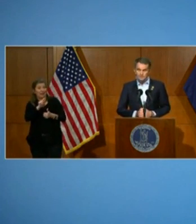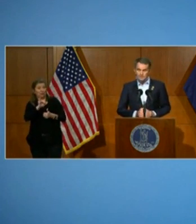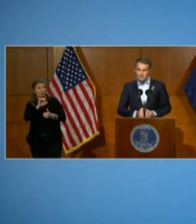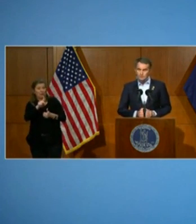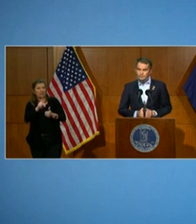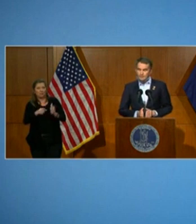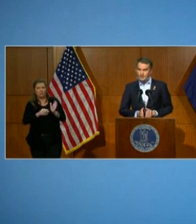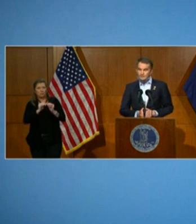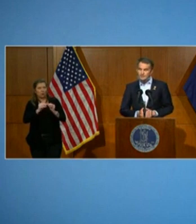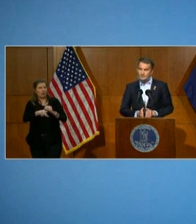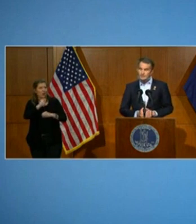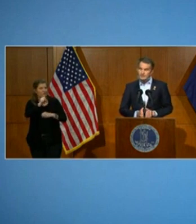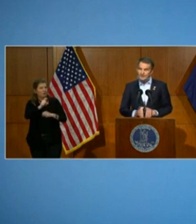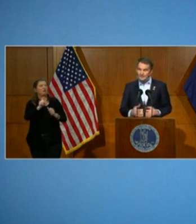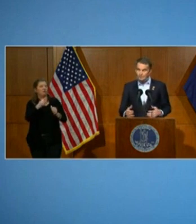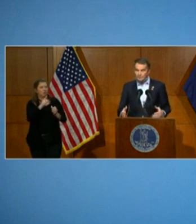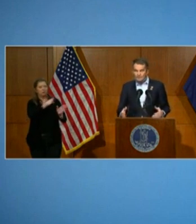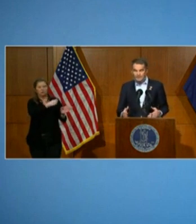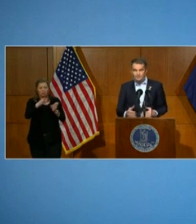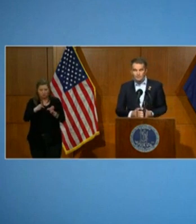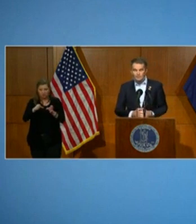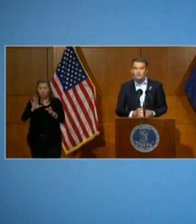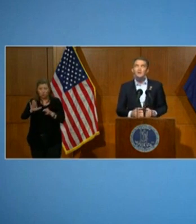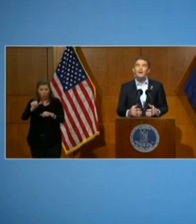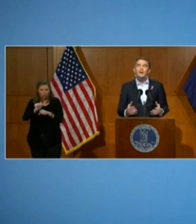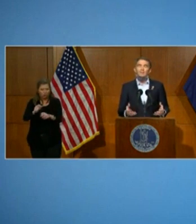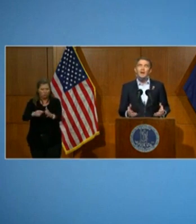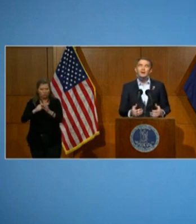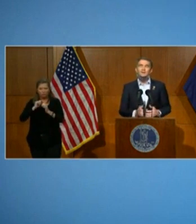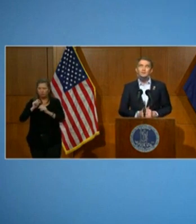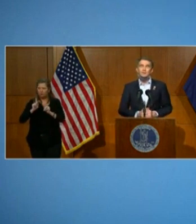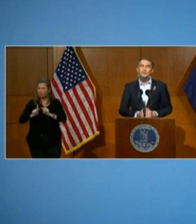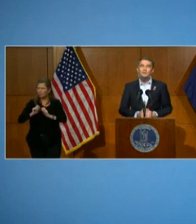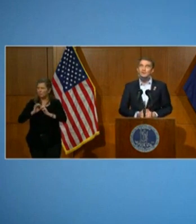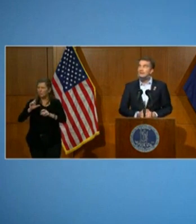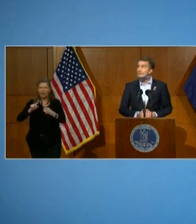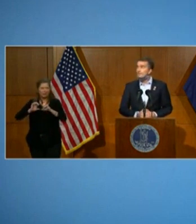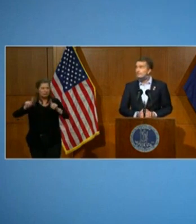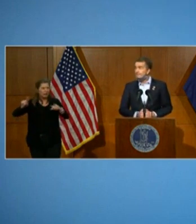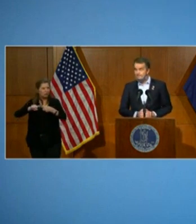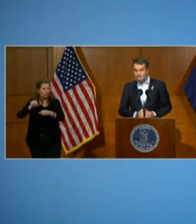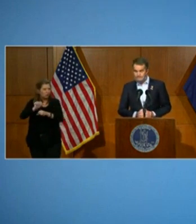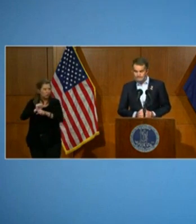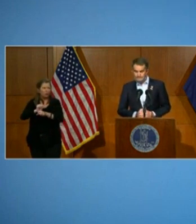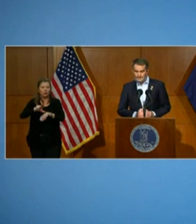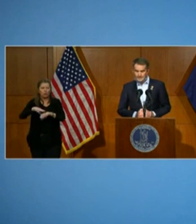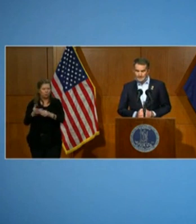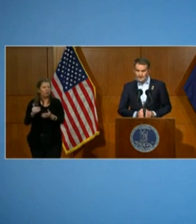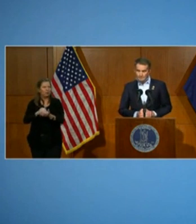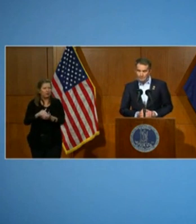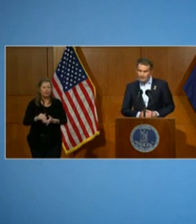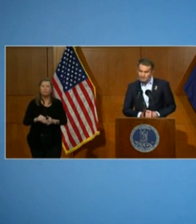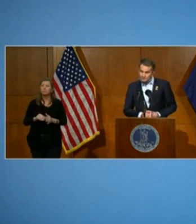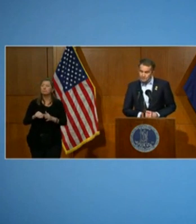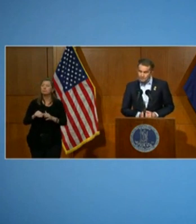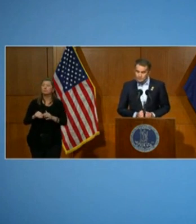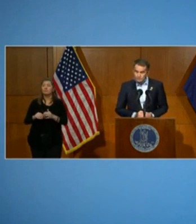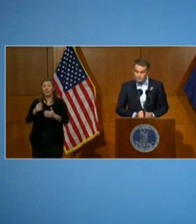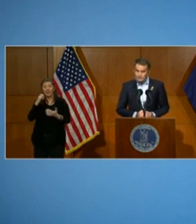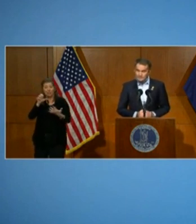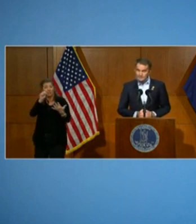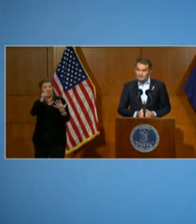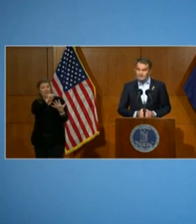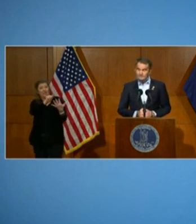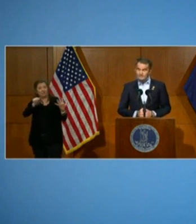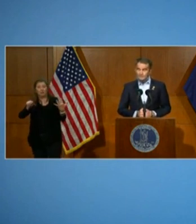workers whose jobs can help get everyone back to work and back to normal again. Everyone I just went